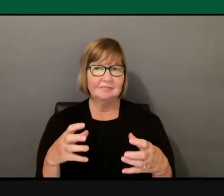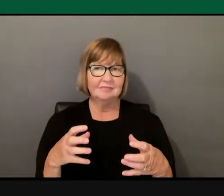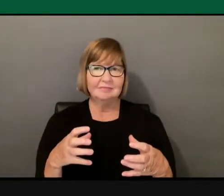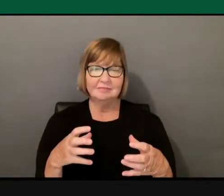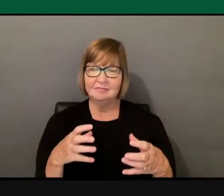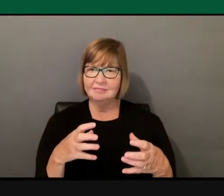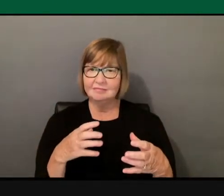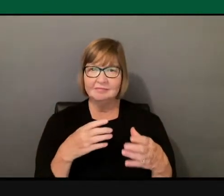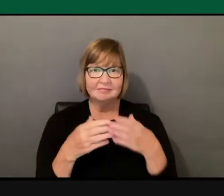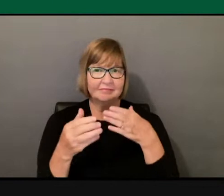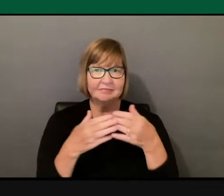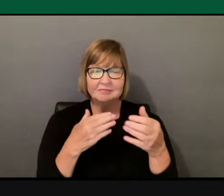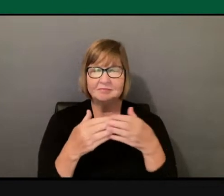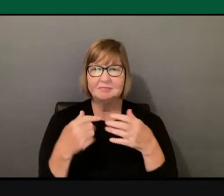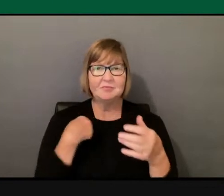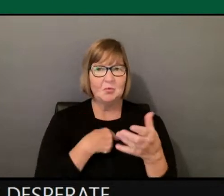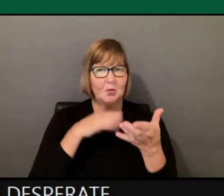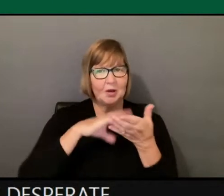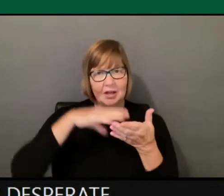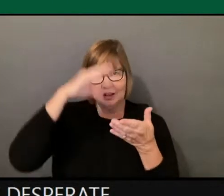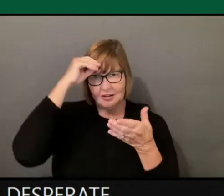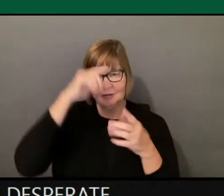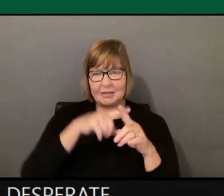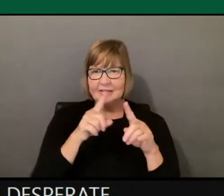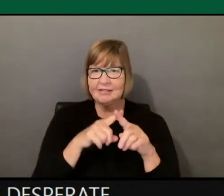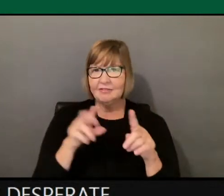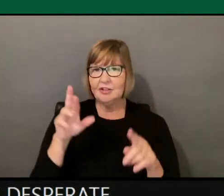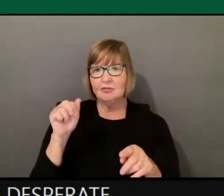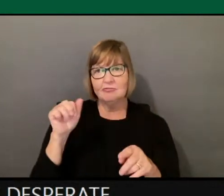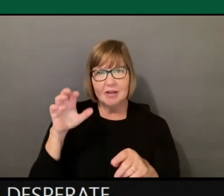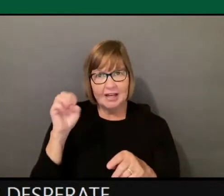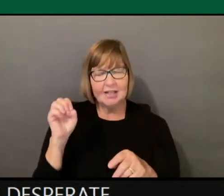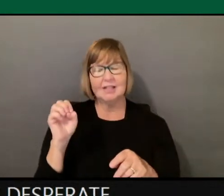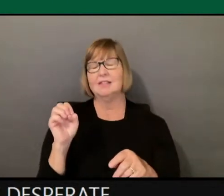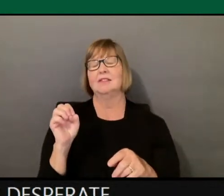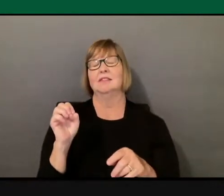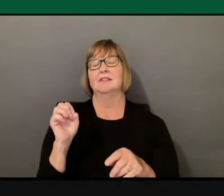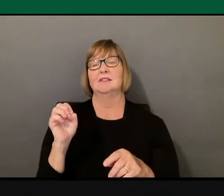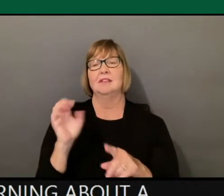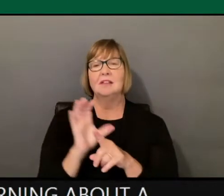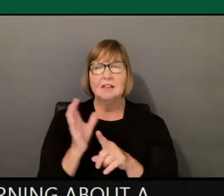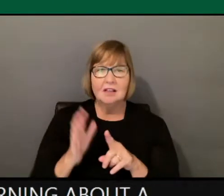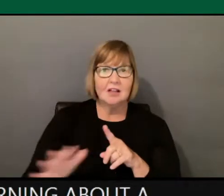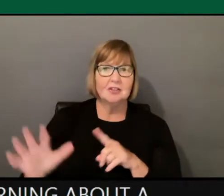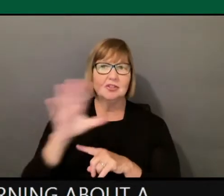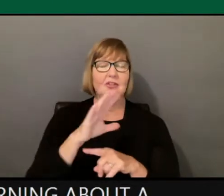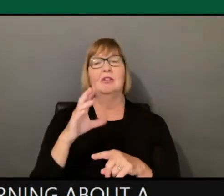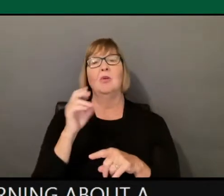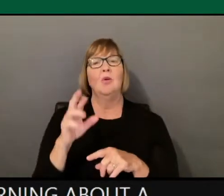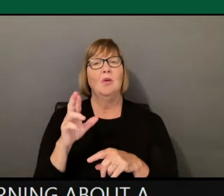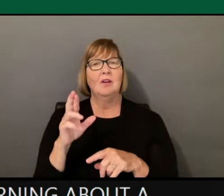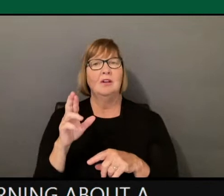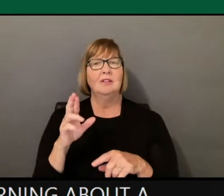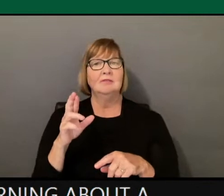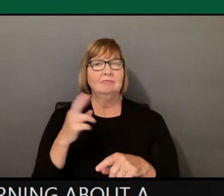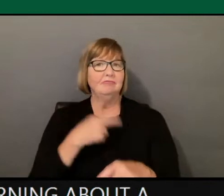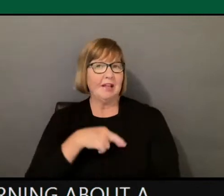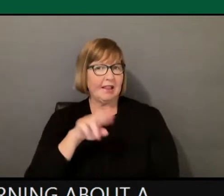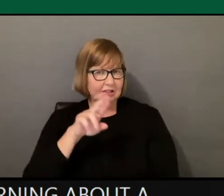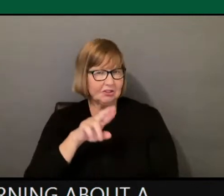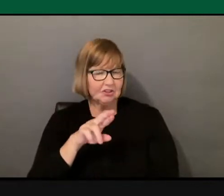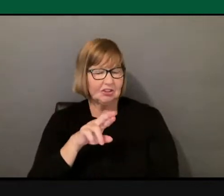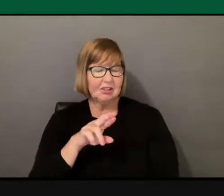be learning about a different race, whether it's going to a culture or religion, is that